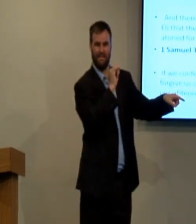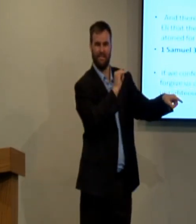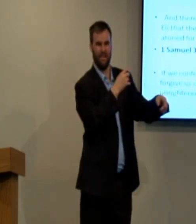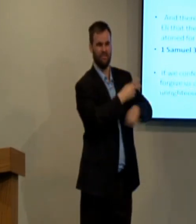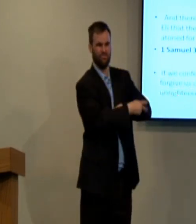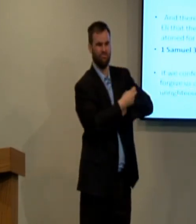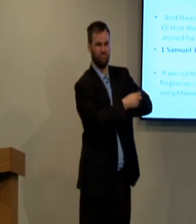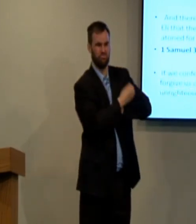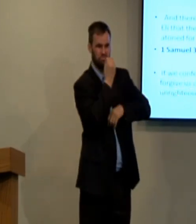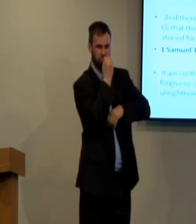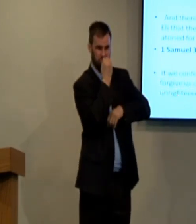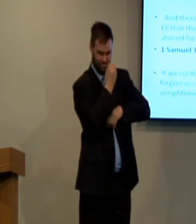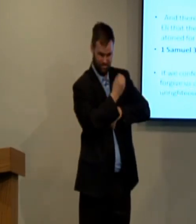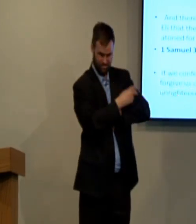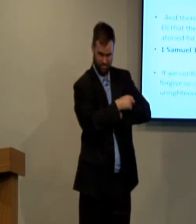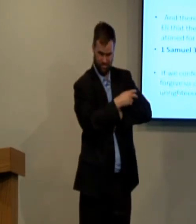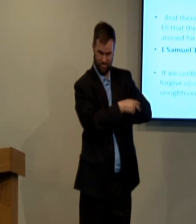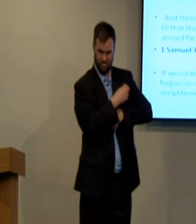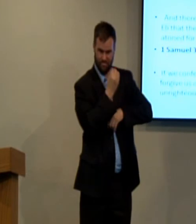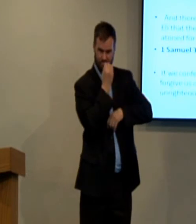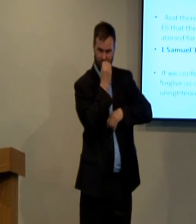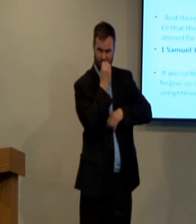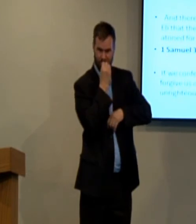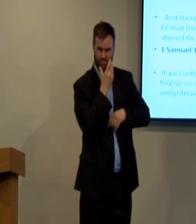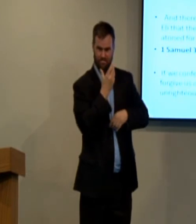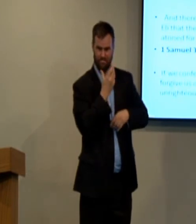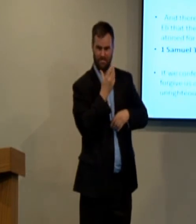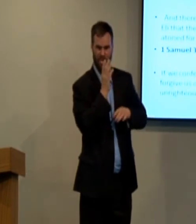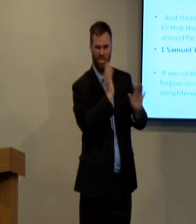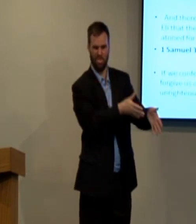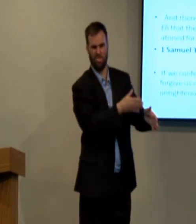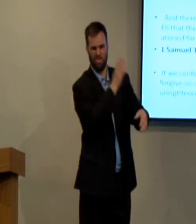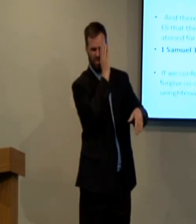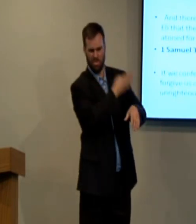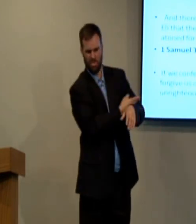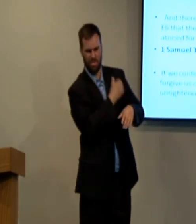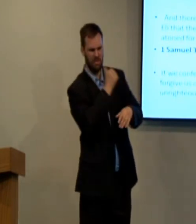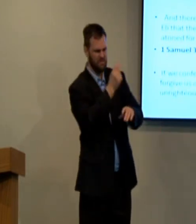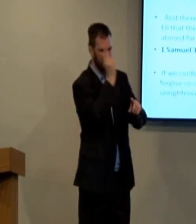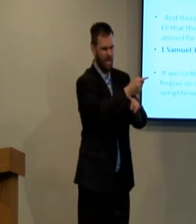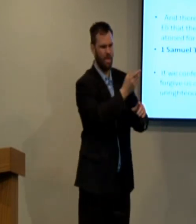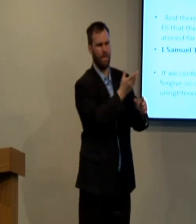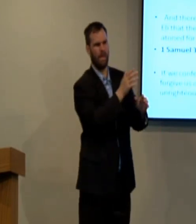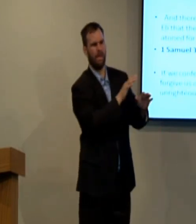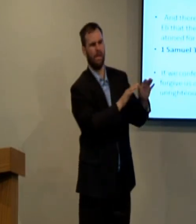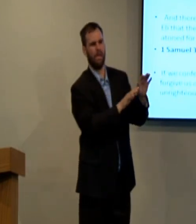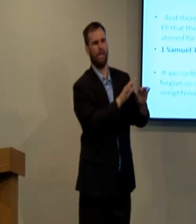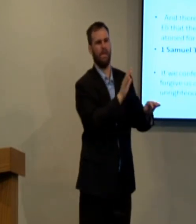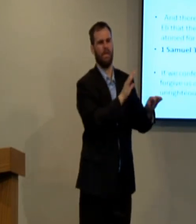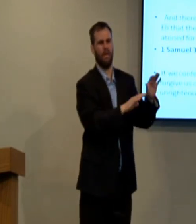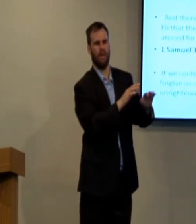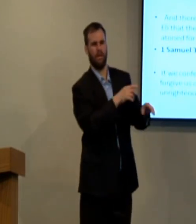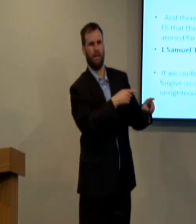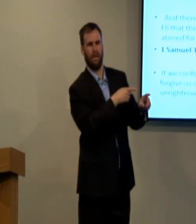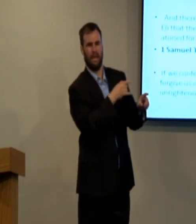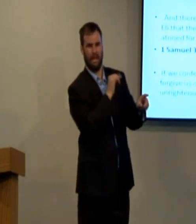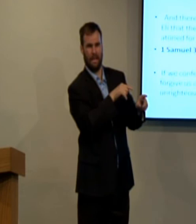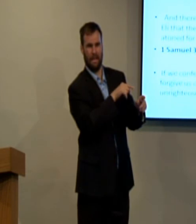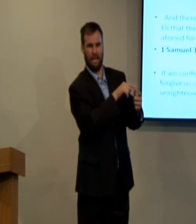to Eli's situation. Stealing food, you think that's no big deal. He didn't punish his son, so he let go.